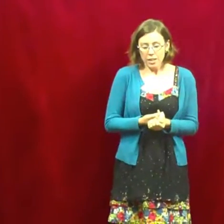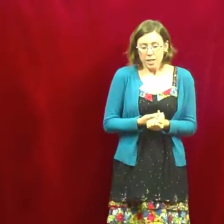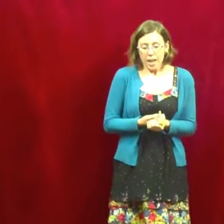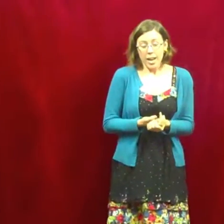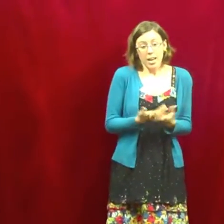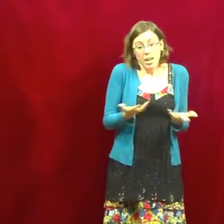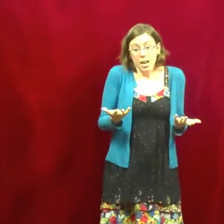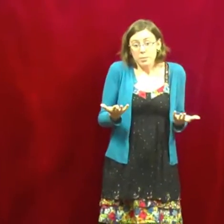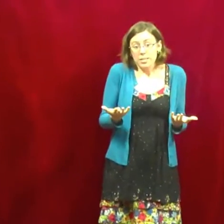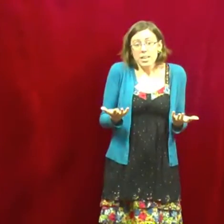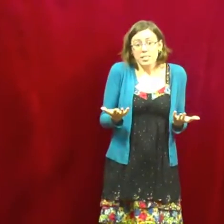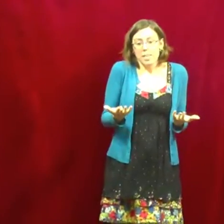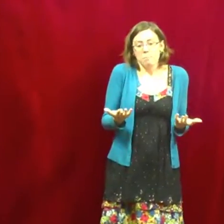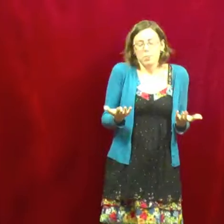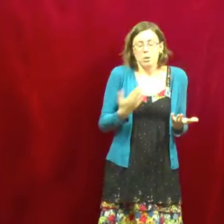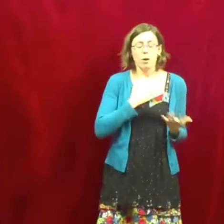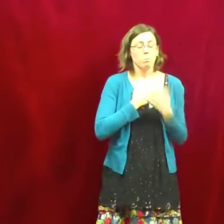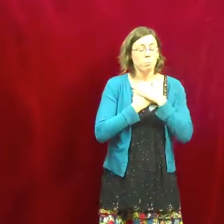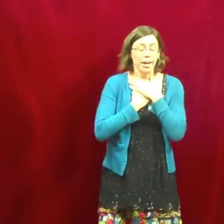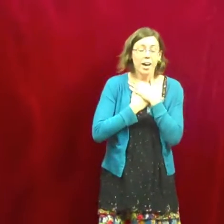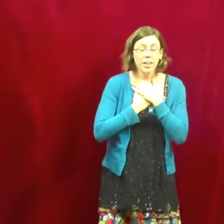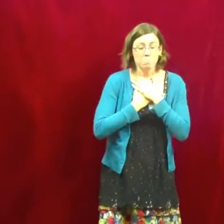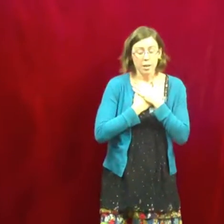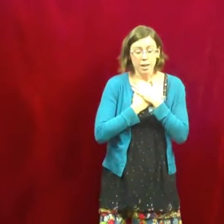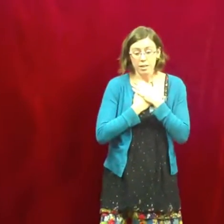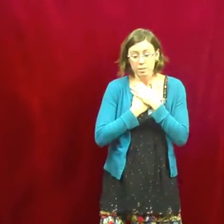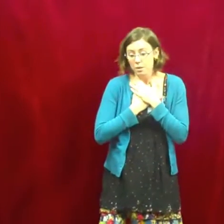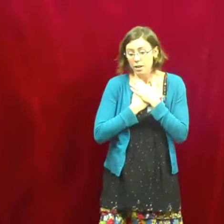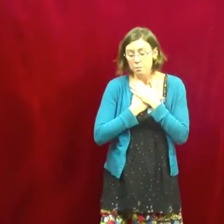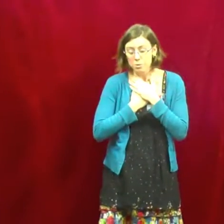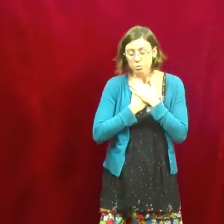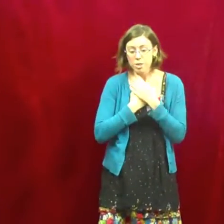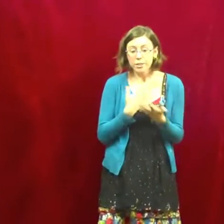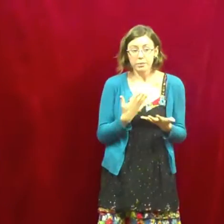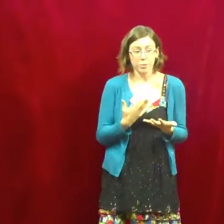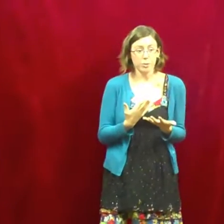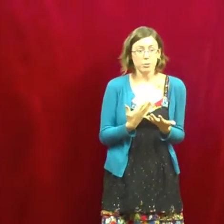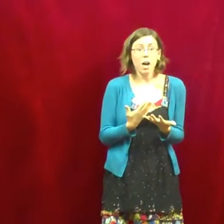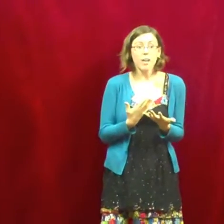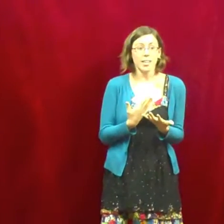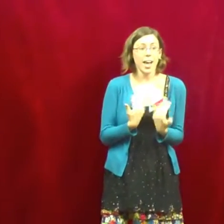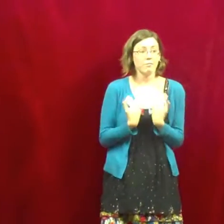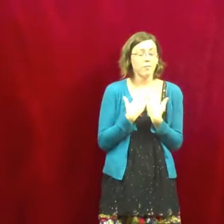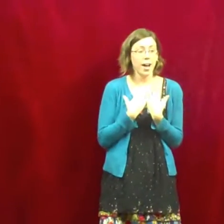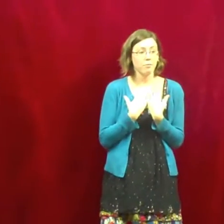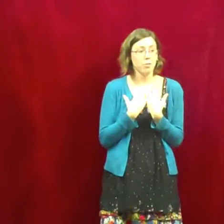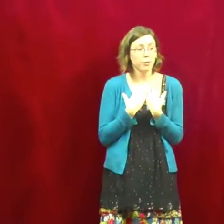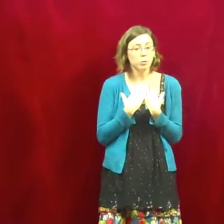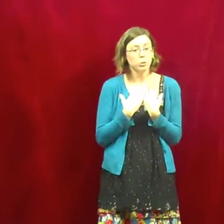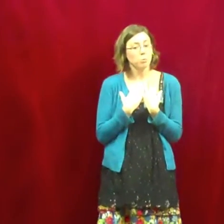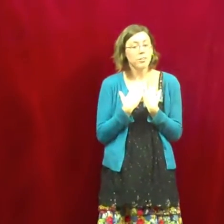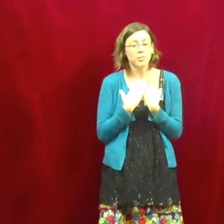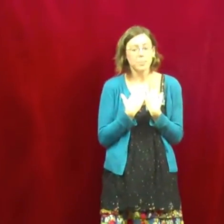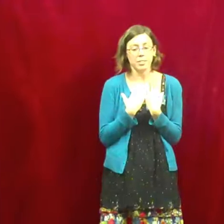And I, and I was saying to him, you know, Oh my God, I'm, I, I'm so sorry for your loss. I have, I have three older brothers, and